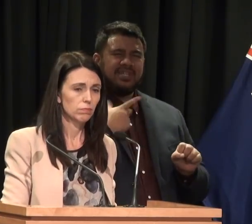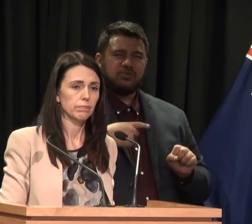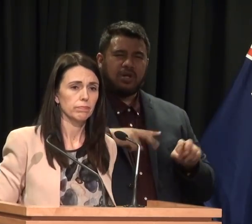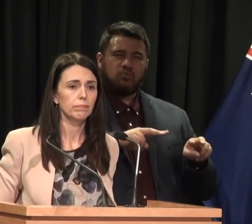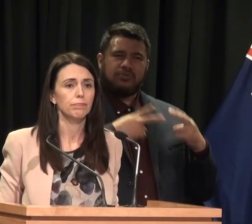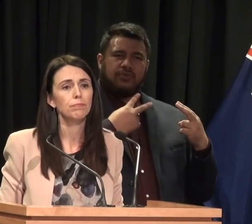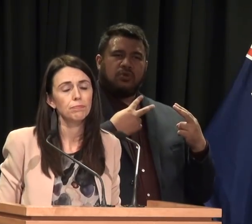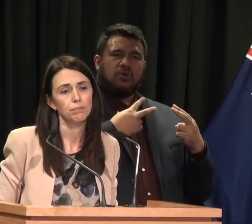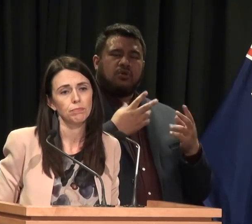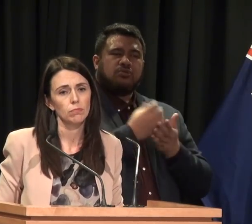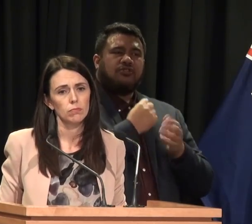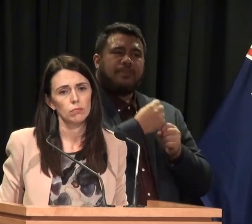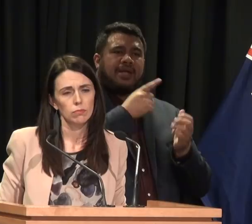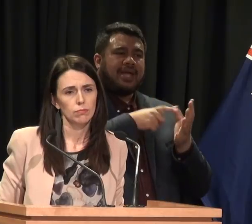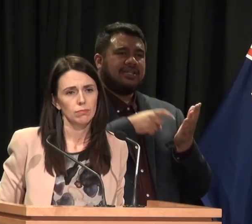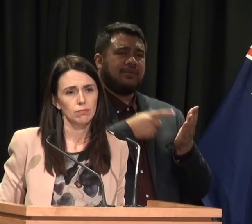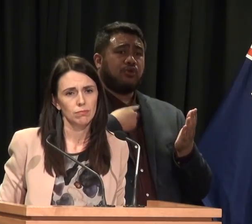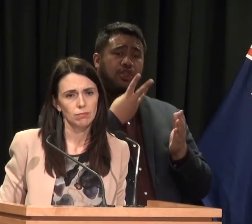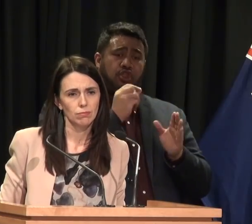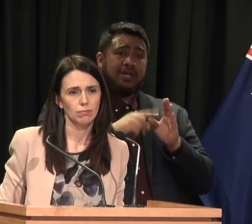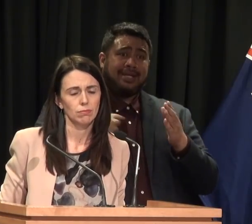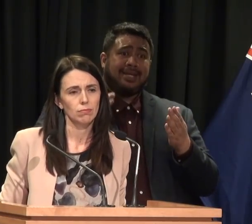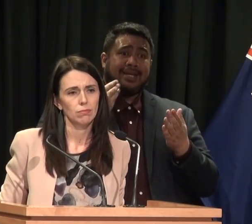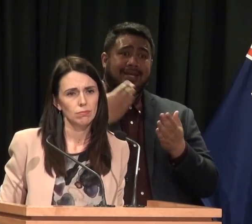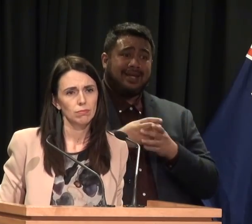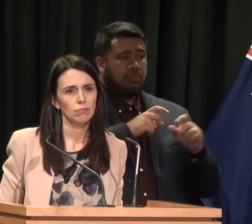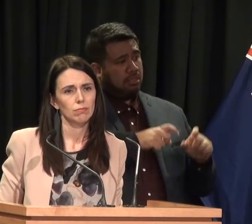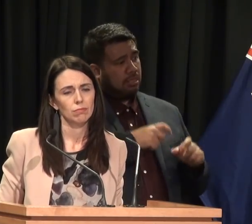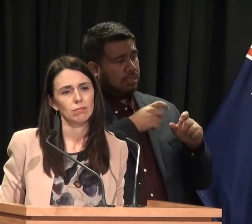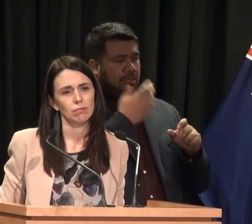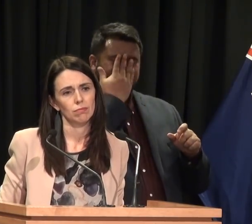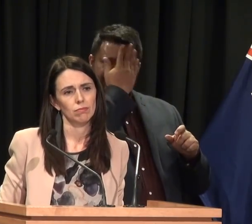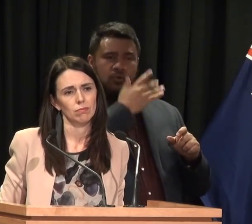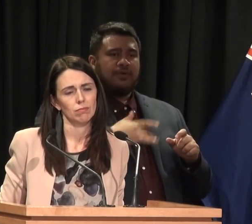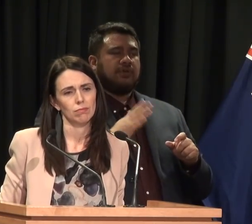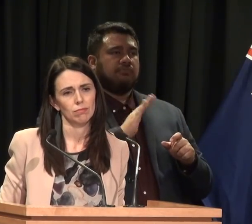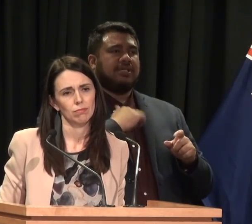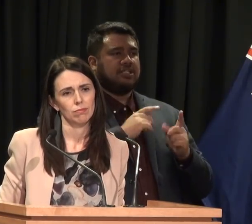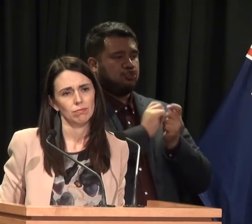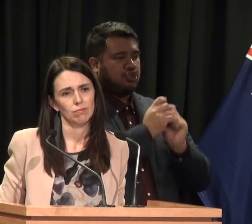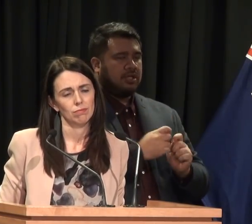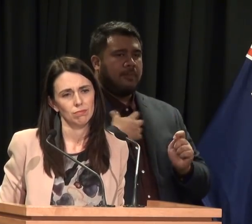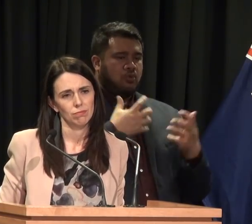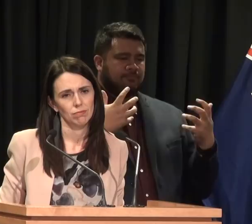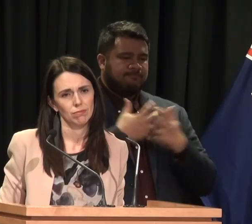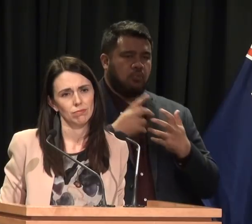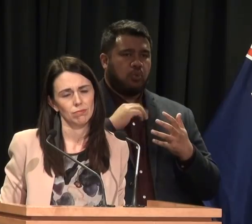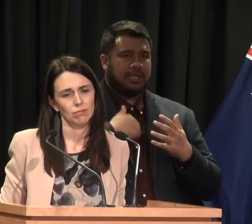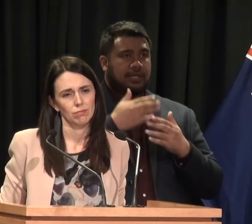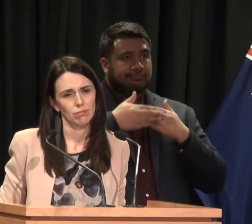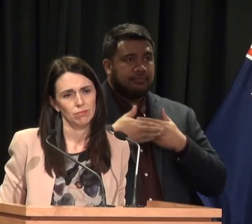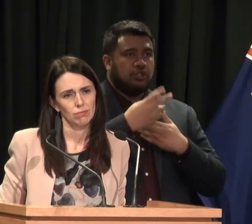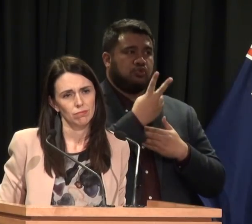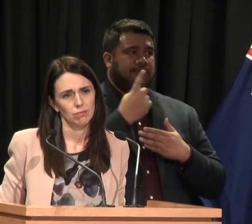the Reserve Bank Act, was because after 30 years of operation, we believed that we needed to make some changes to make it fit for purpose for the